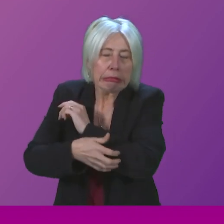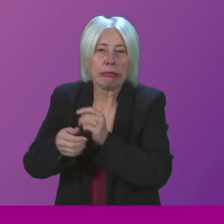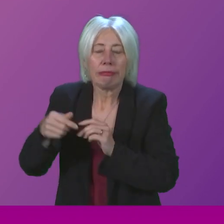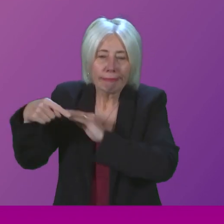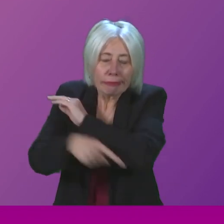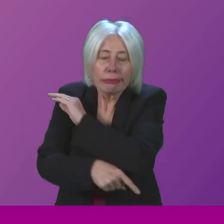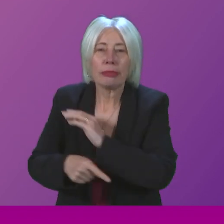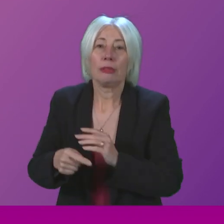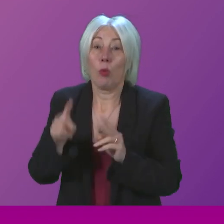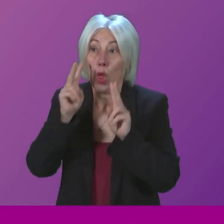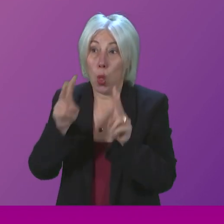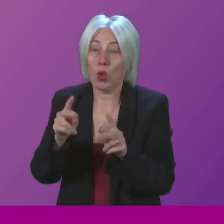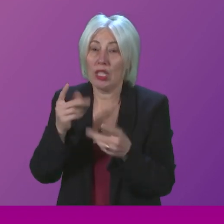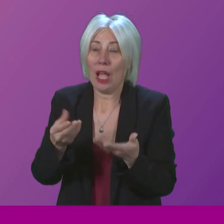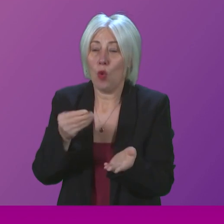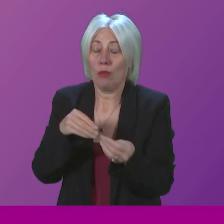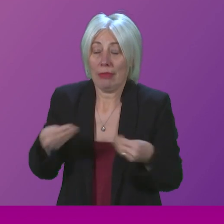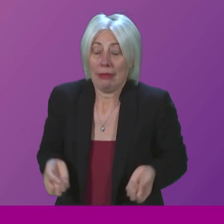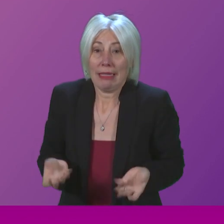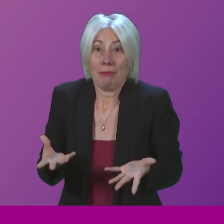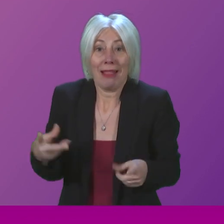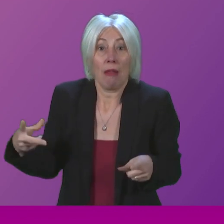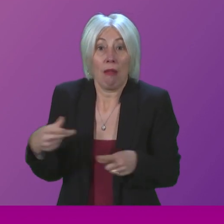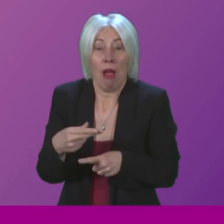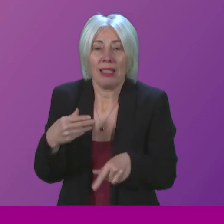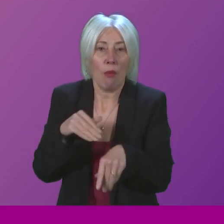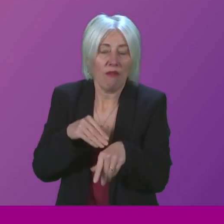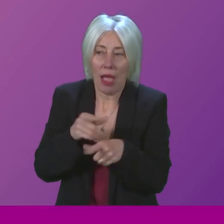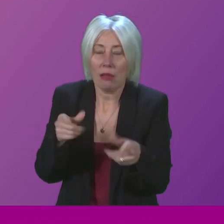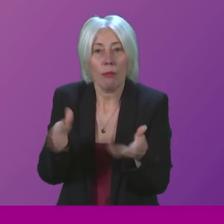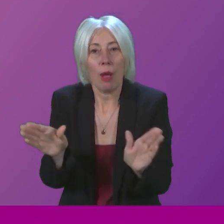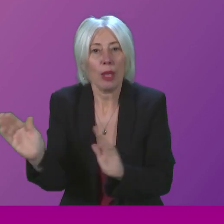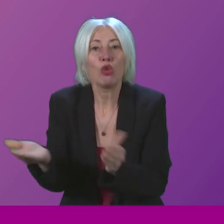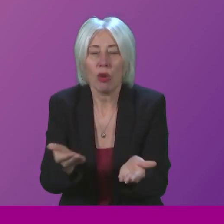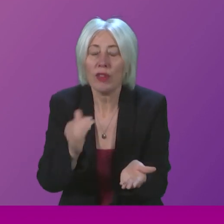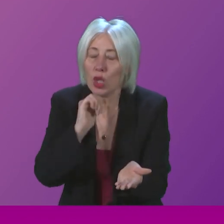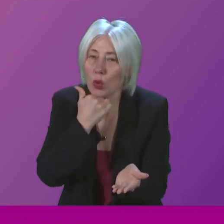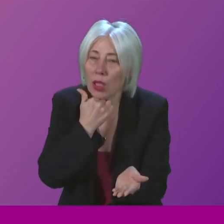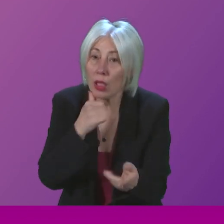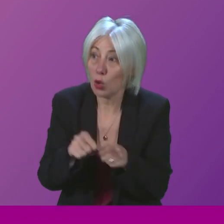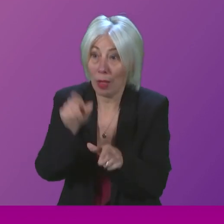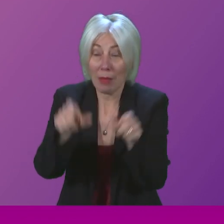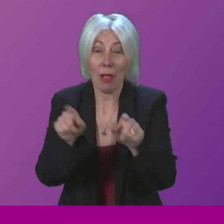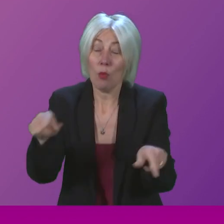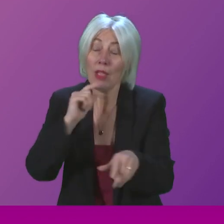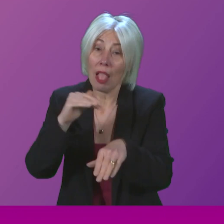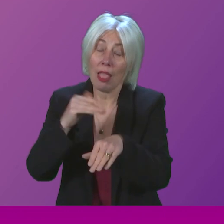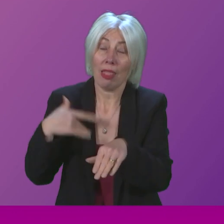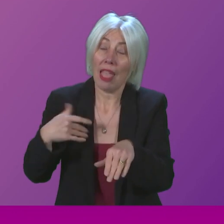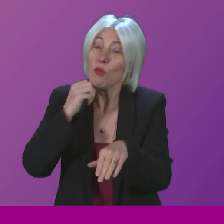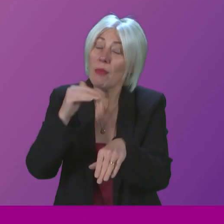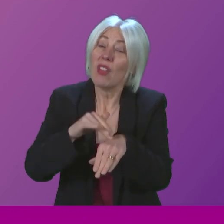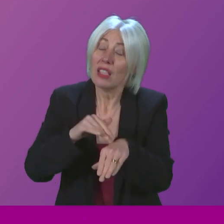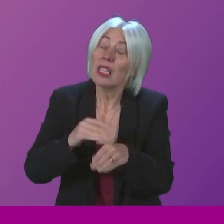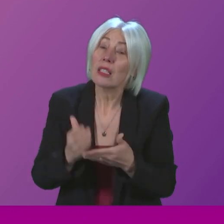cuts will be, and we know the impact that will have on our public services and on people's lives. We are